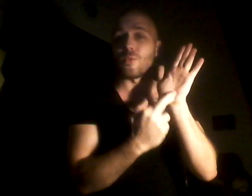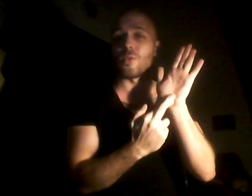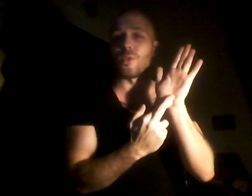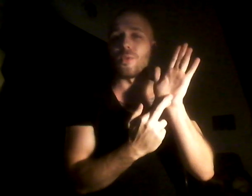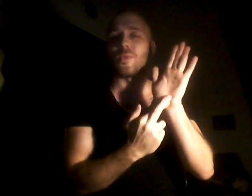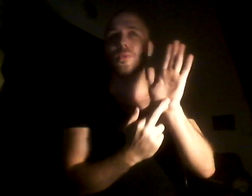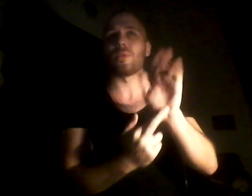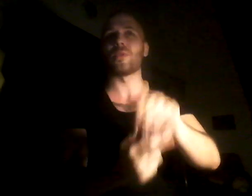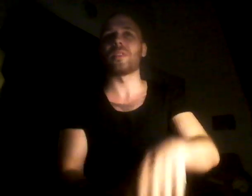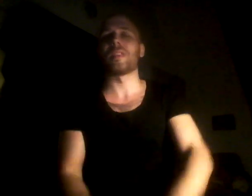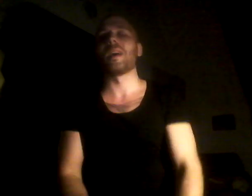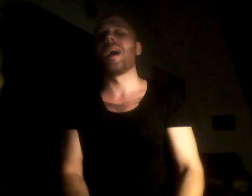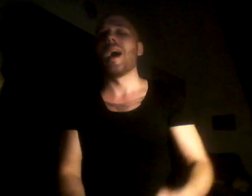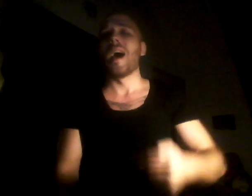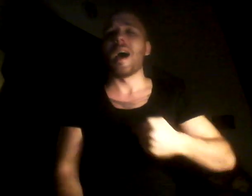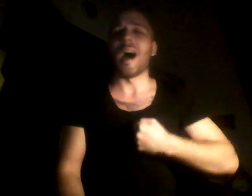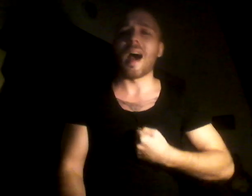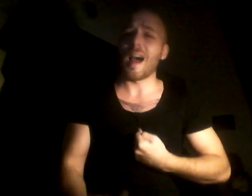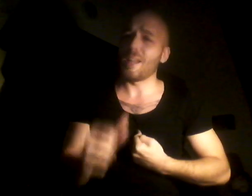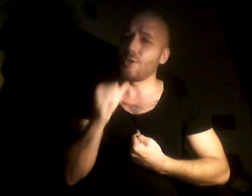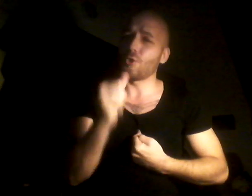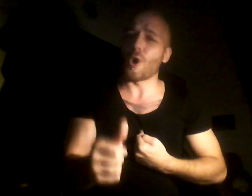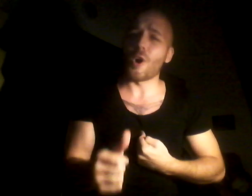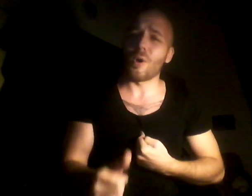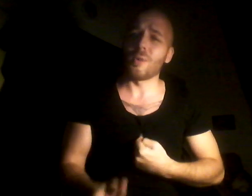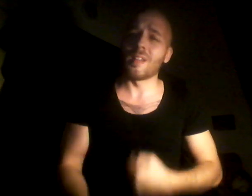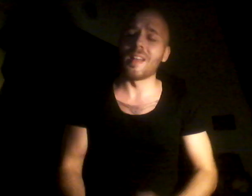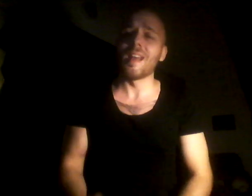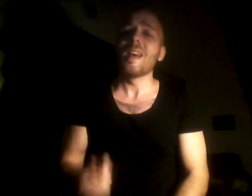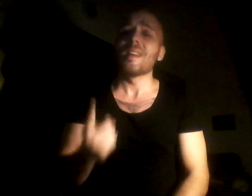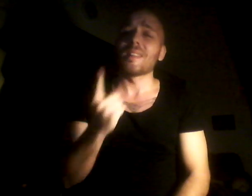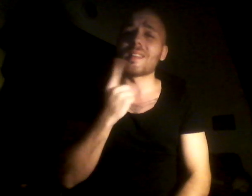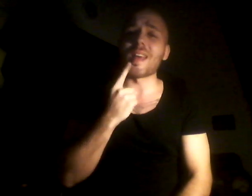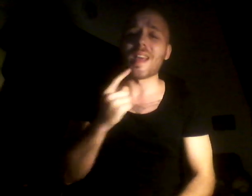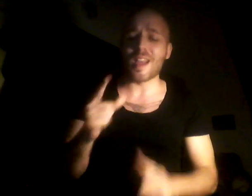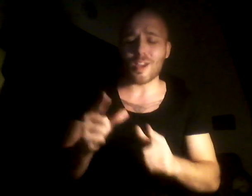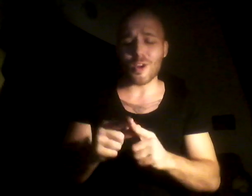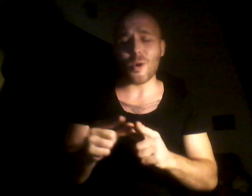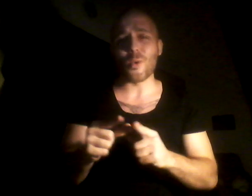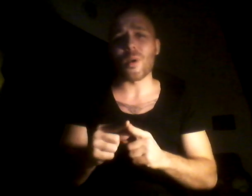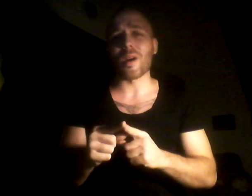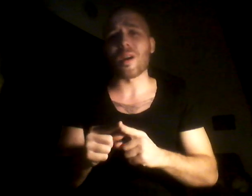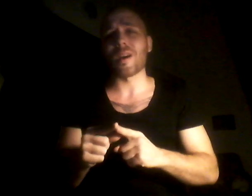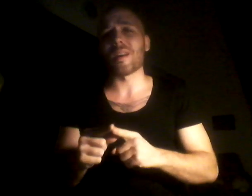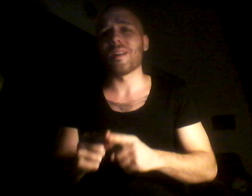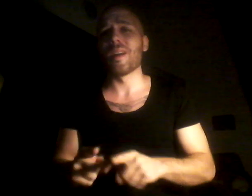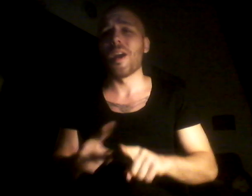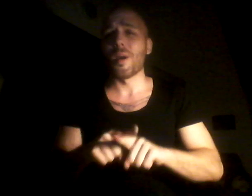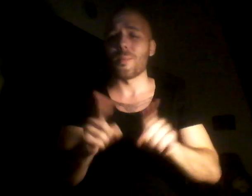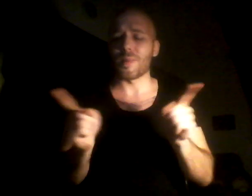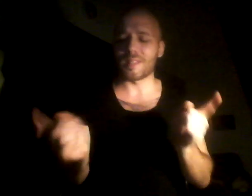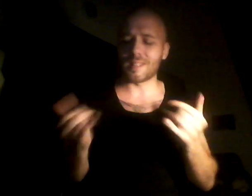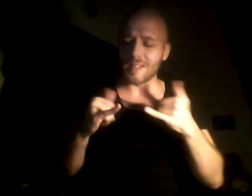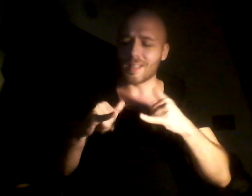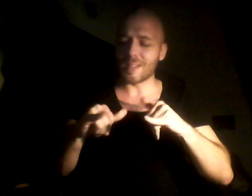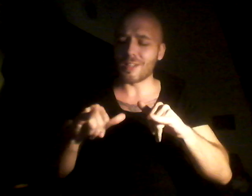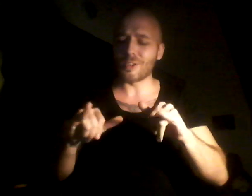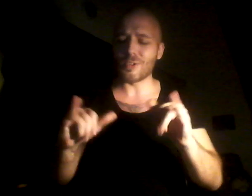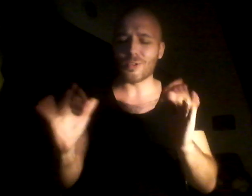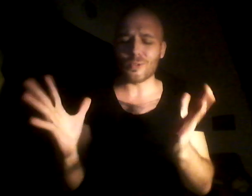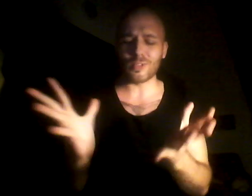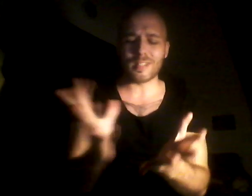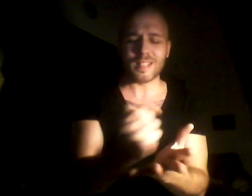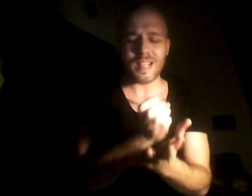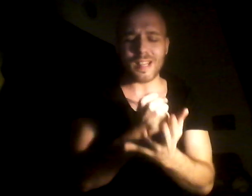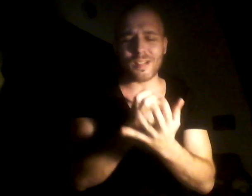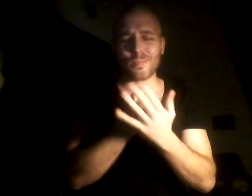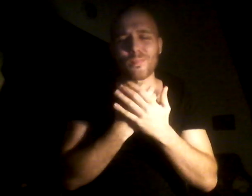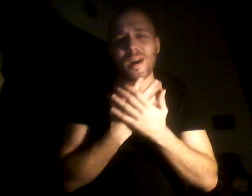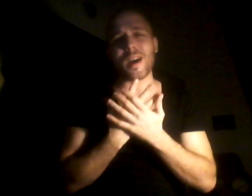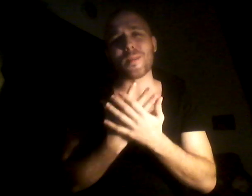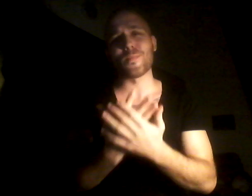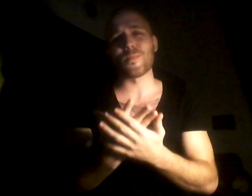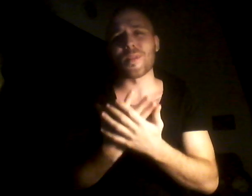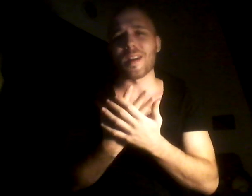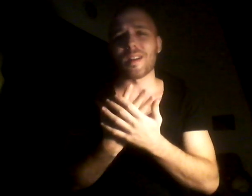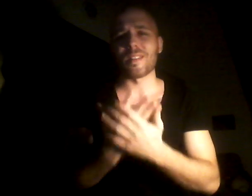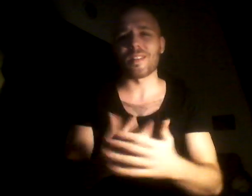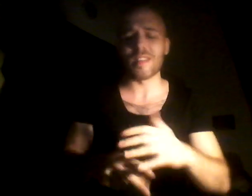rules I don't say a word But still you take my breath And